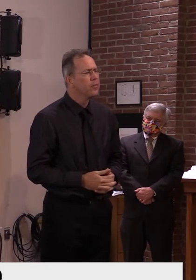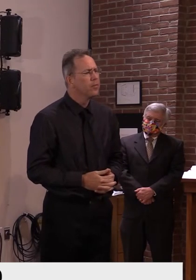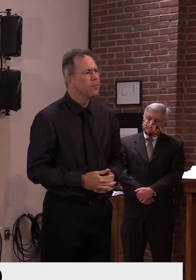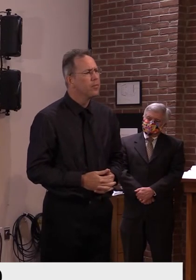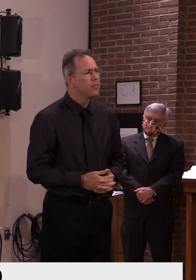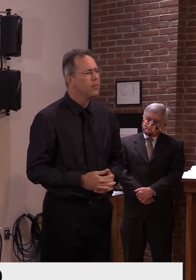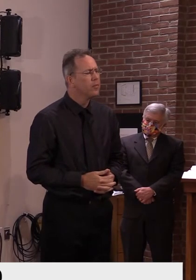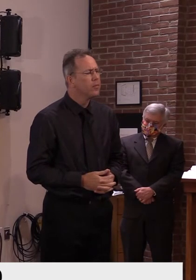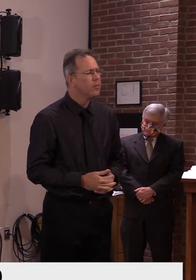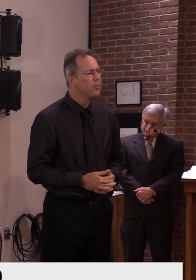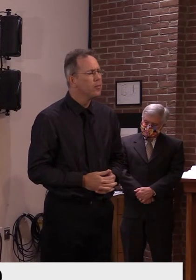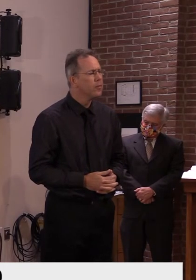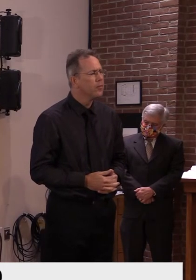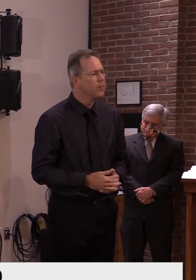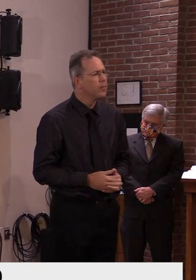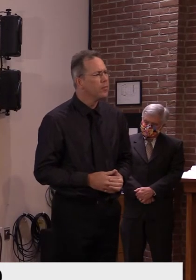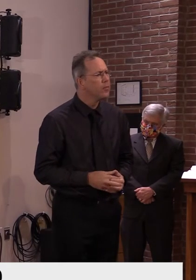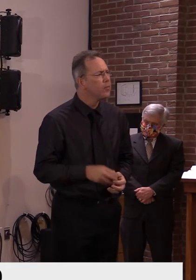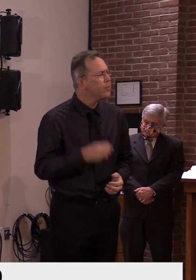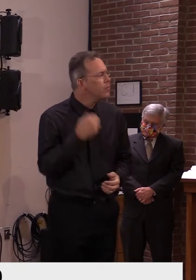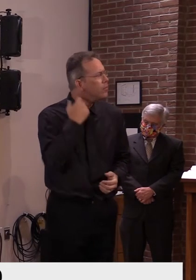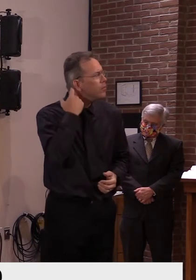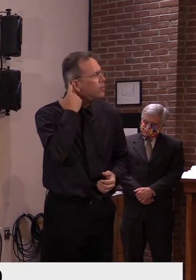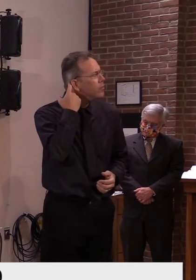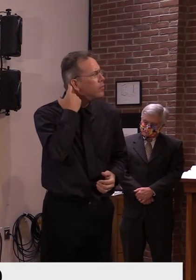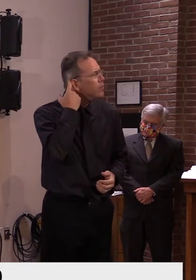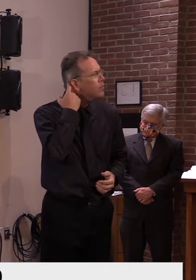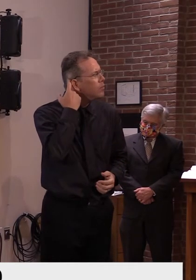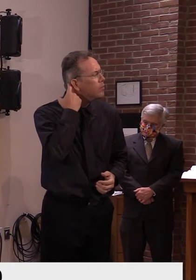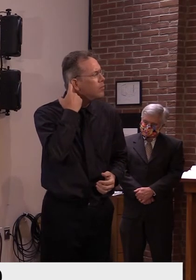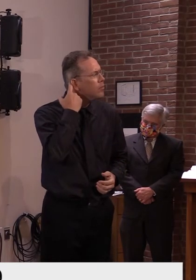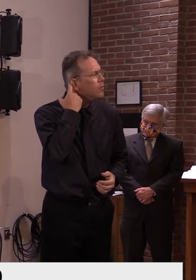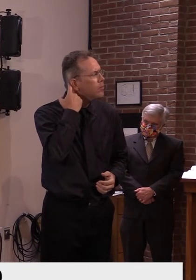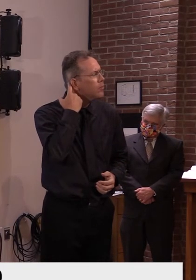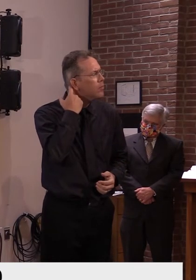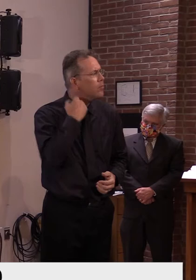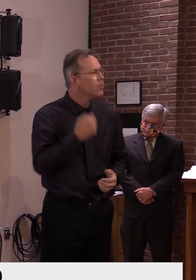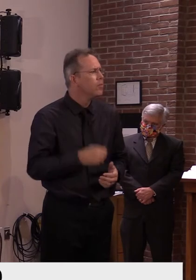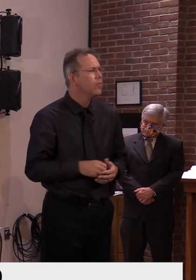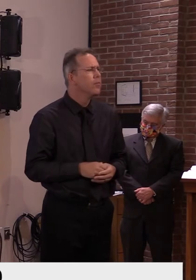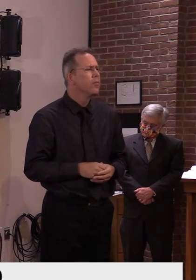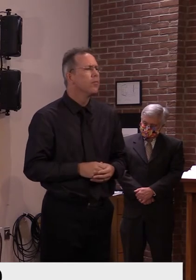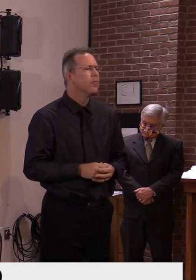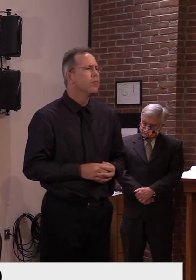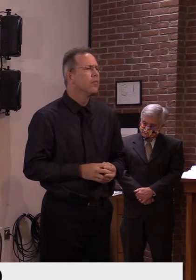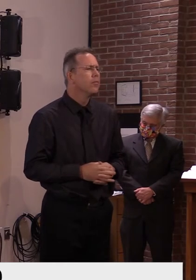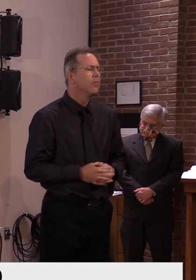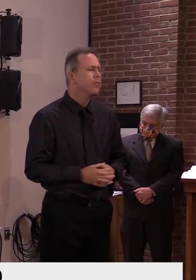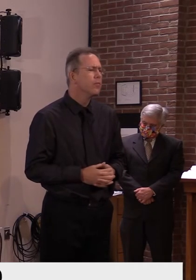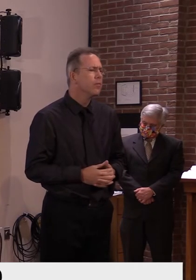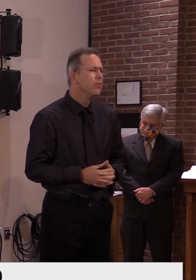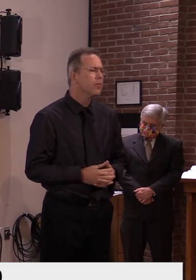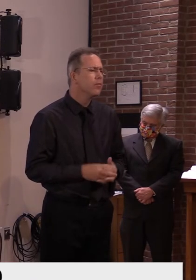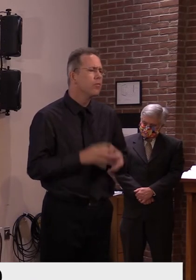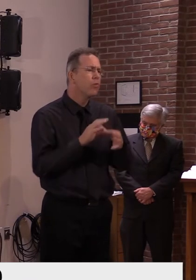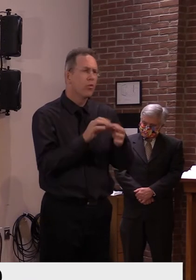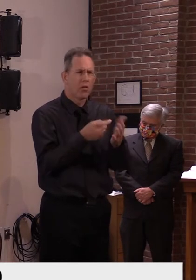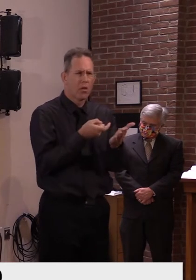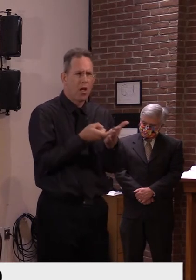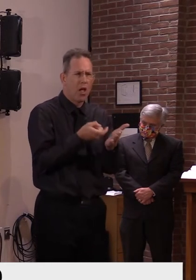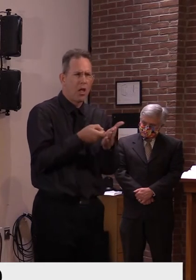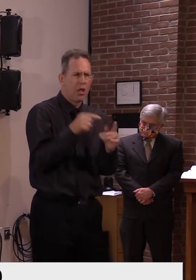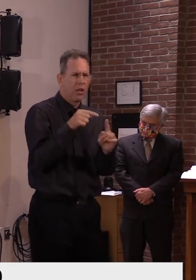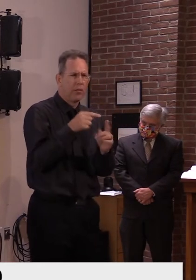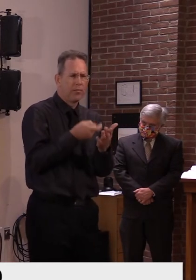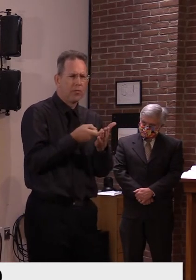Levine, does the Center for Lodge hockey outbreak, if you will, have you identified an indexed case for that? And if there is a single